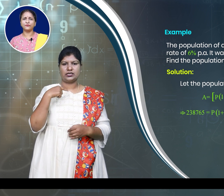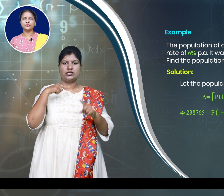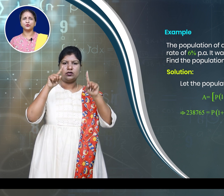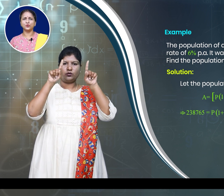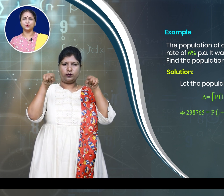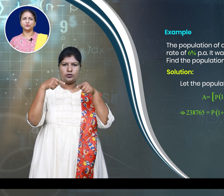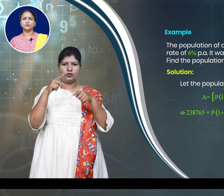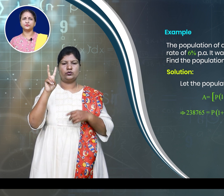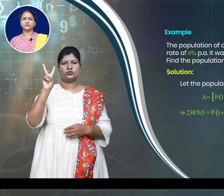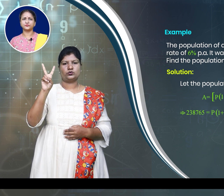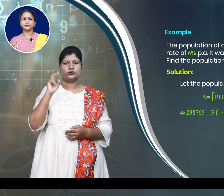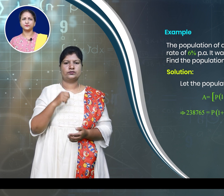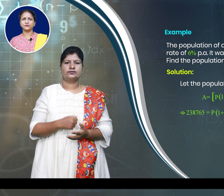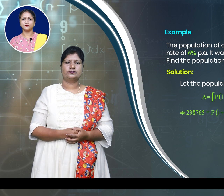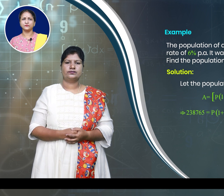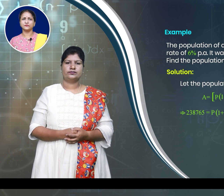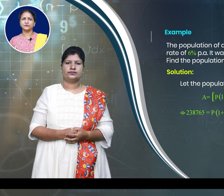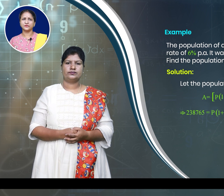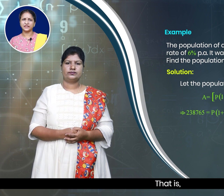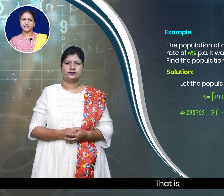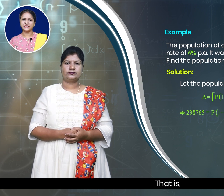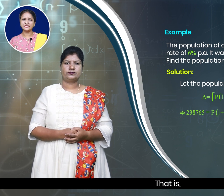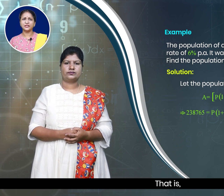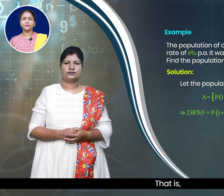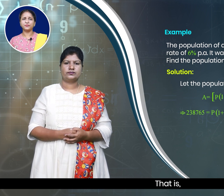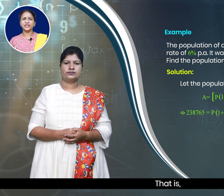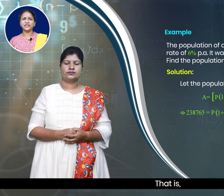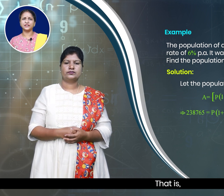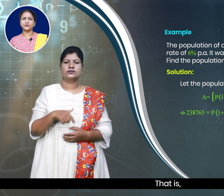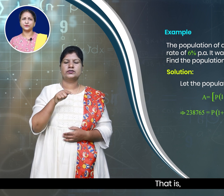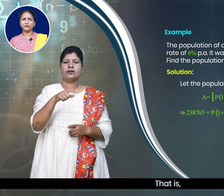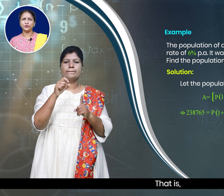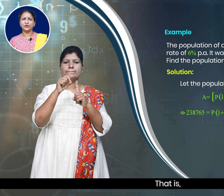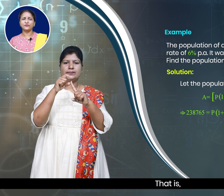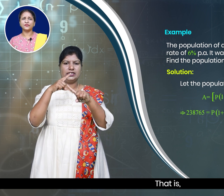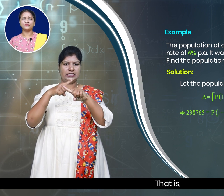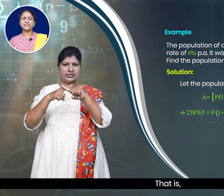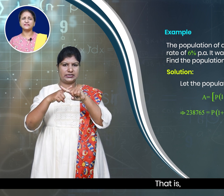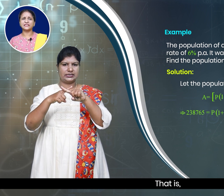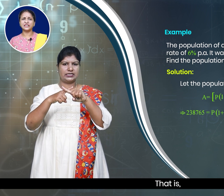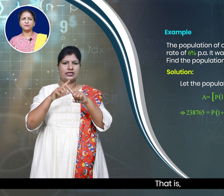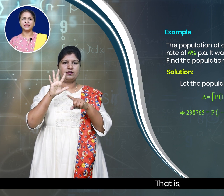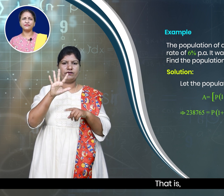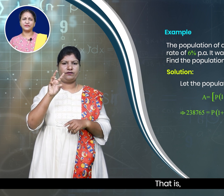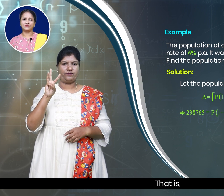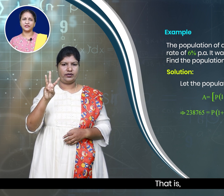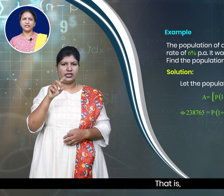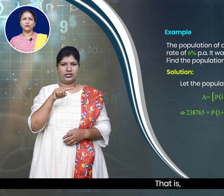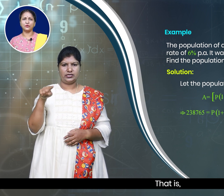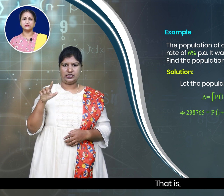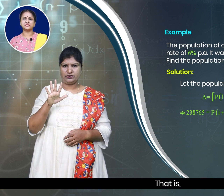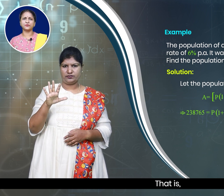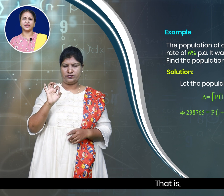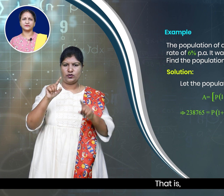2 that is P into 53 by 50 whole square.